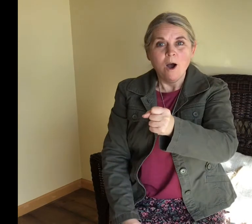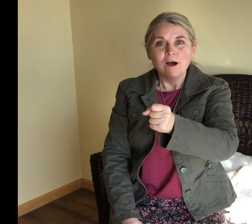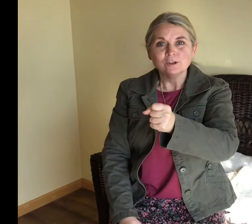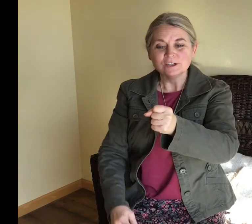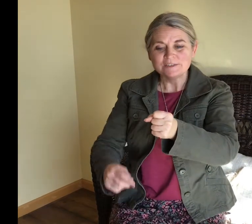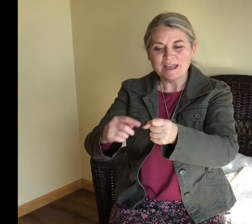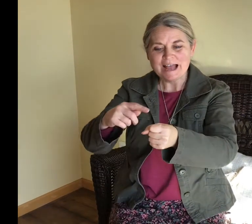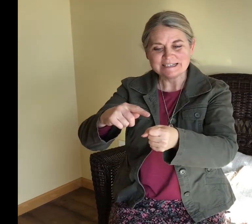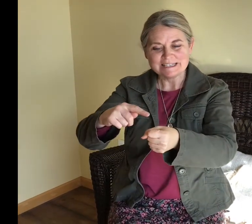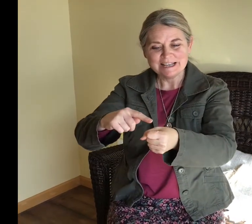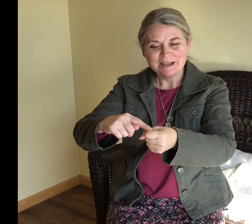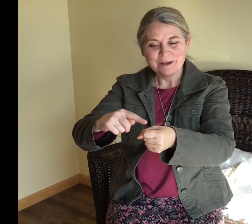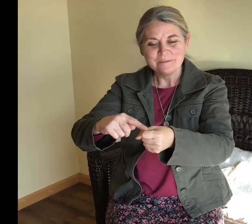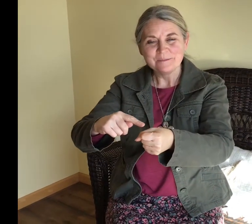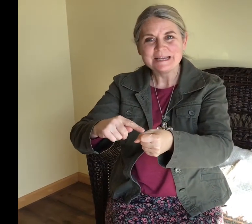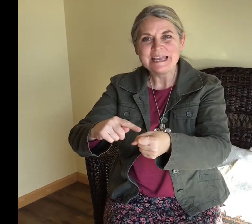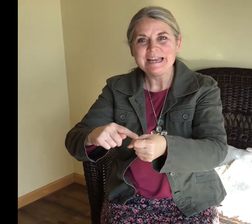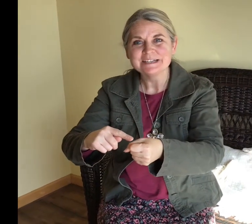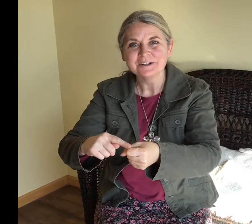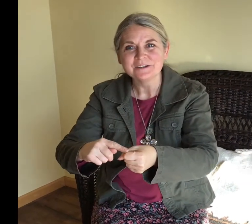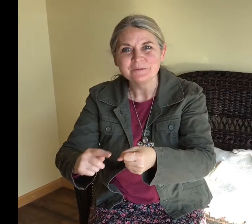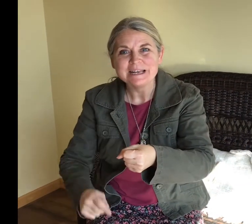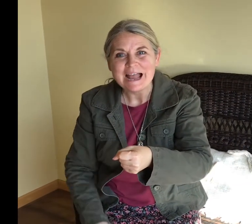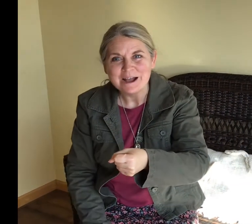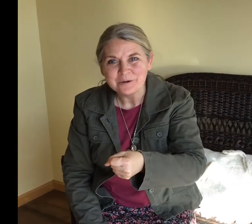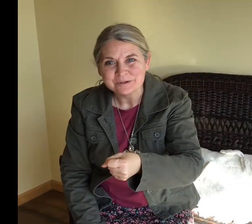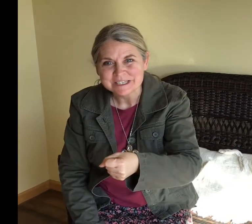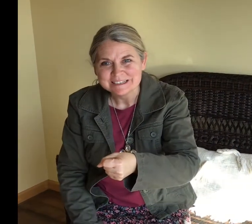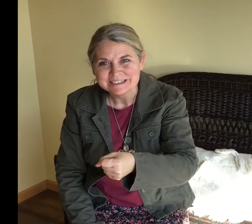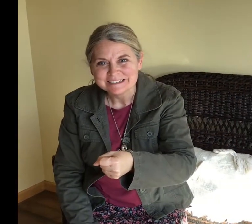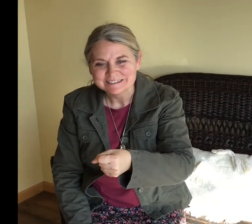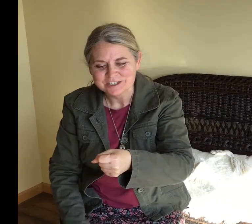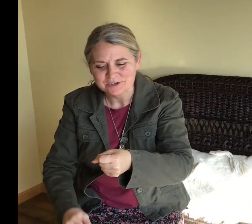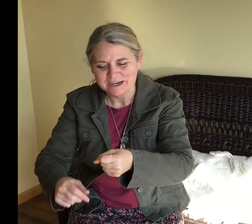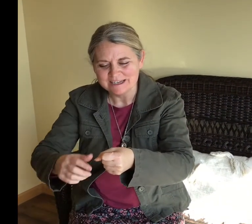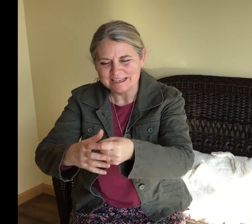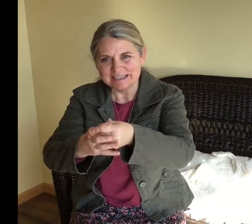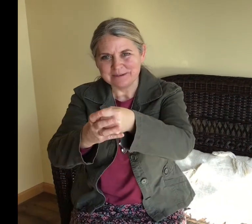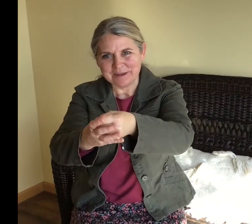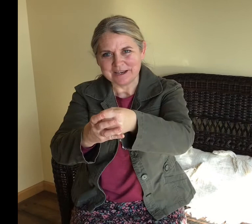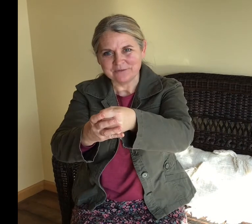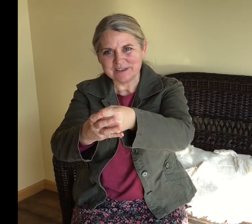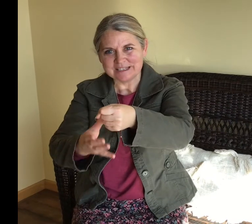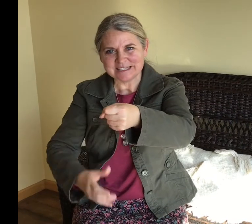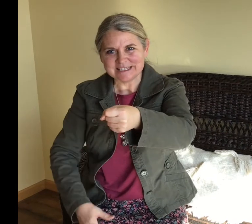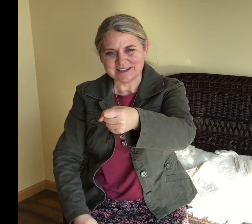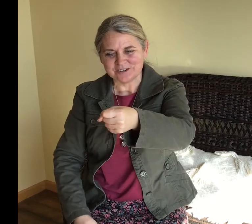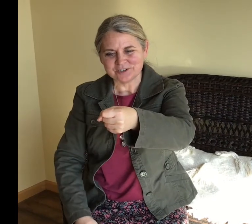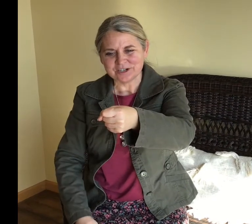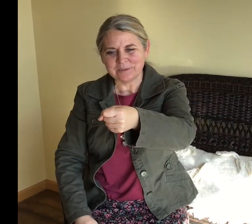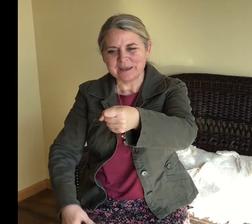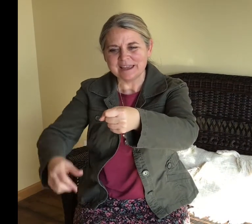Look at that! My candle went out! Let's try it again. Make a fist. There's your cupcake.